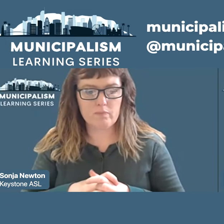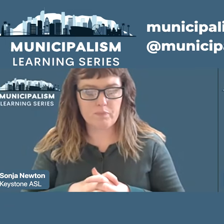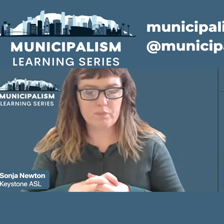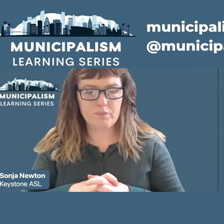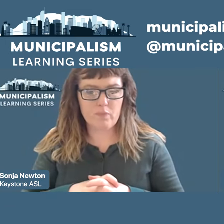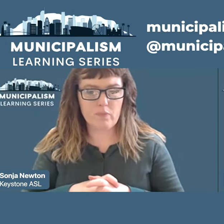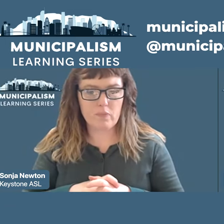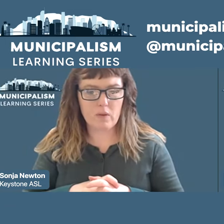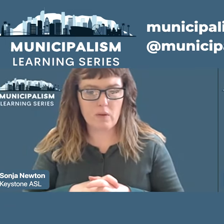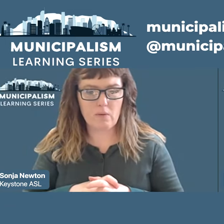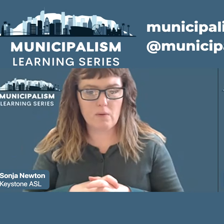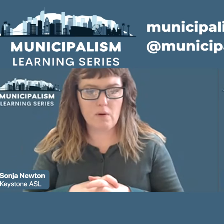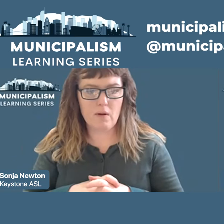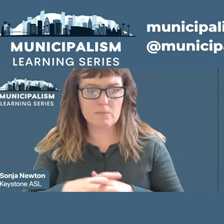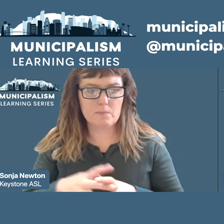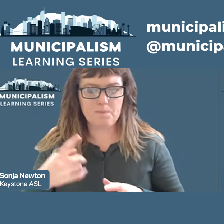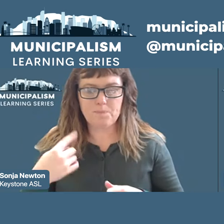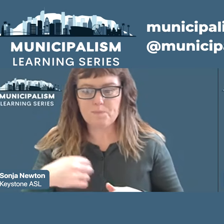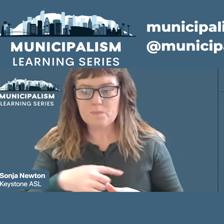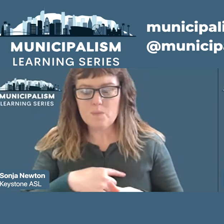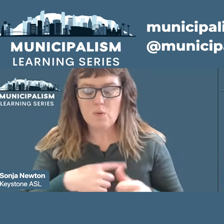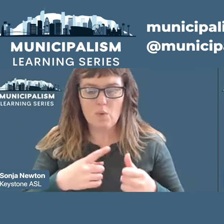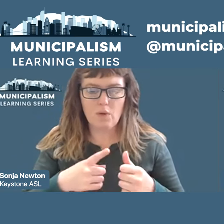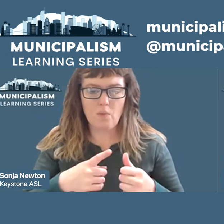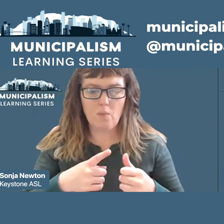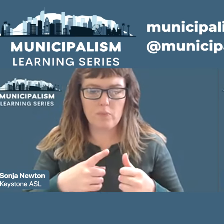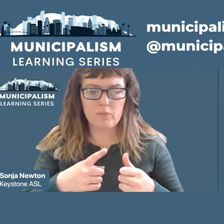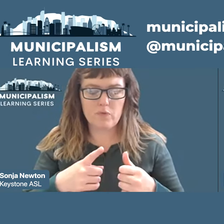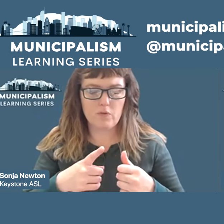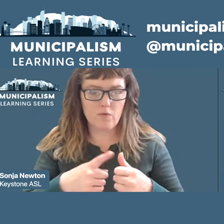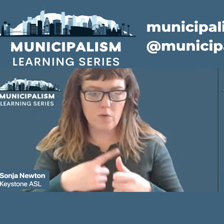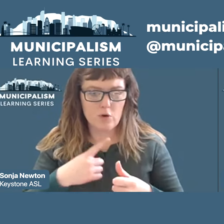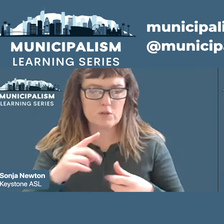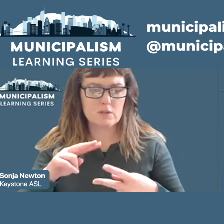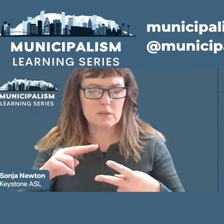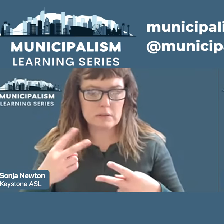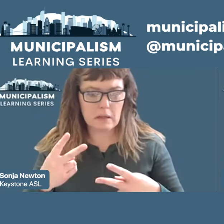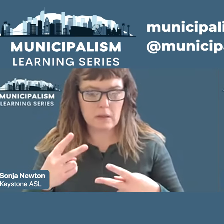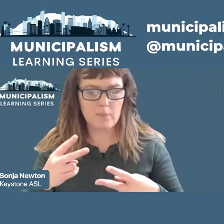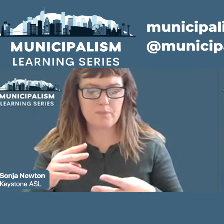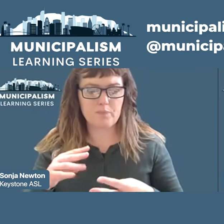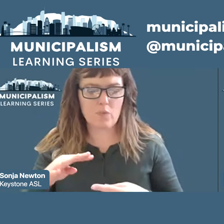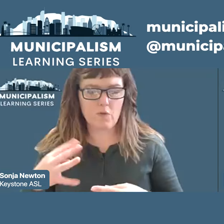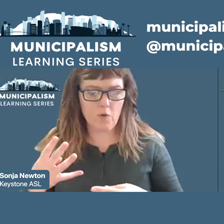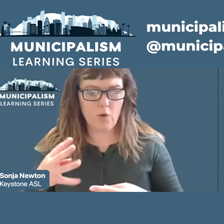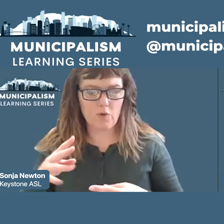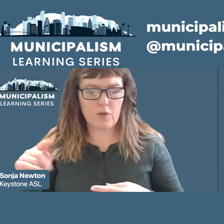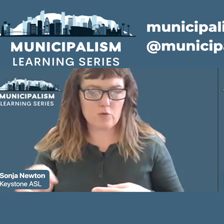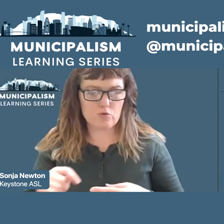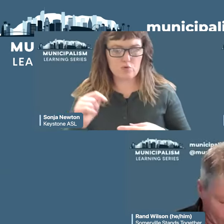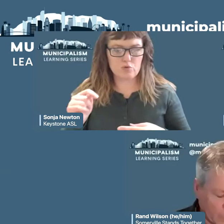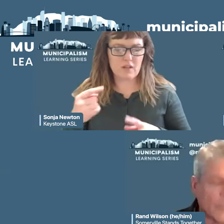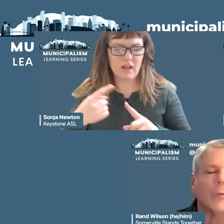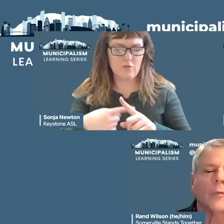the first second and fourth Tuesday of each month and to say yes no or